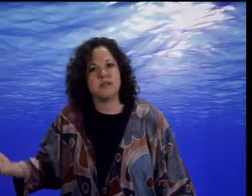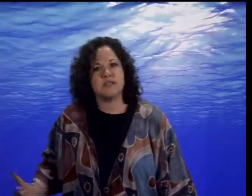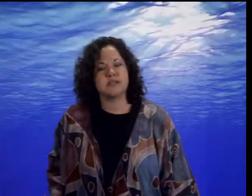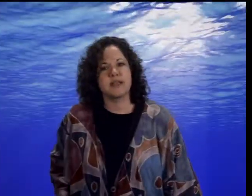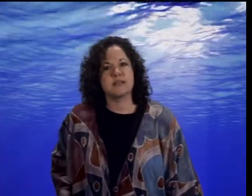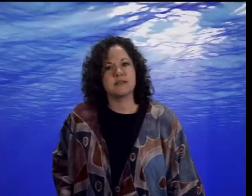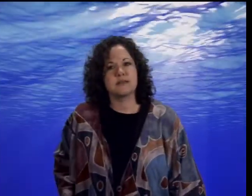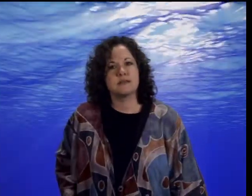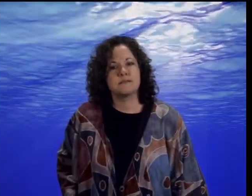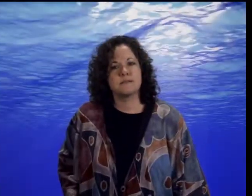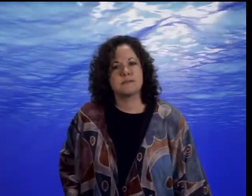in disgust.